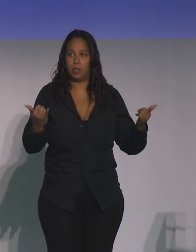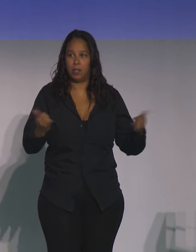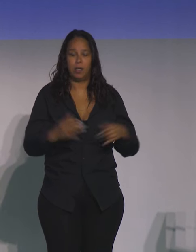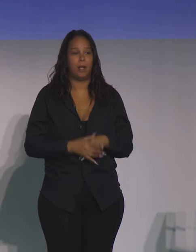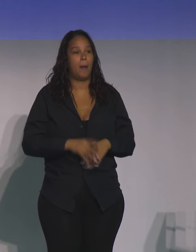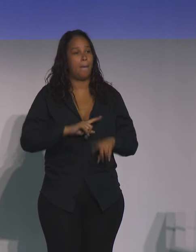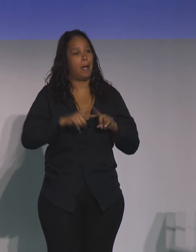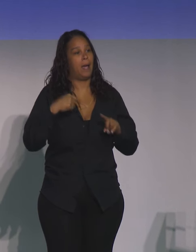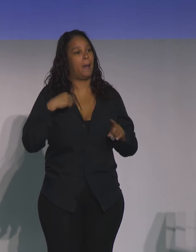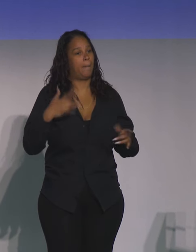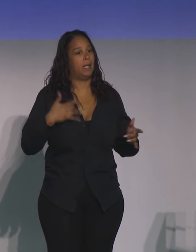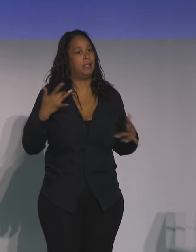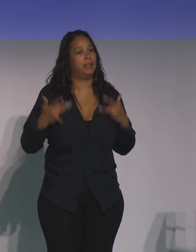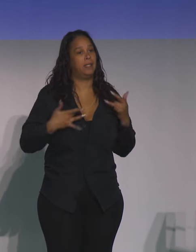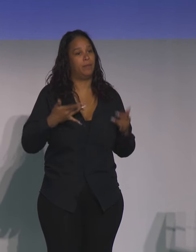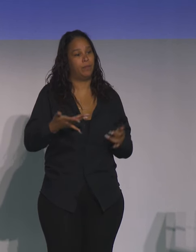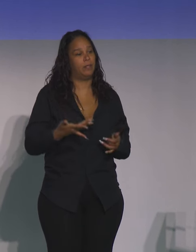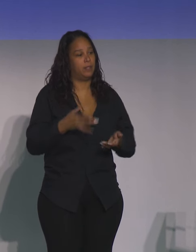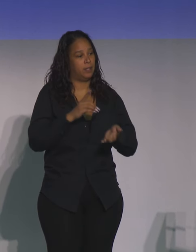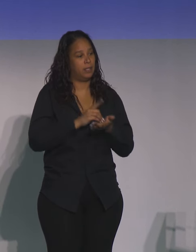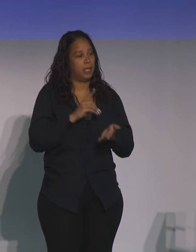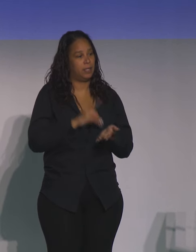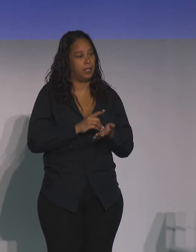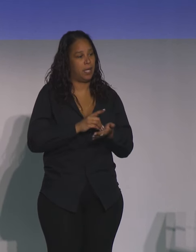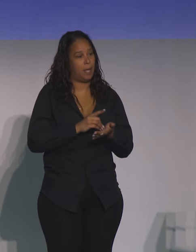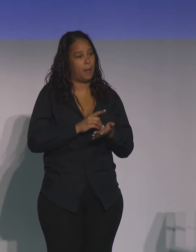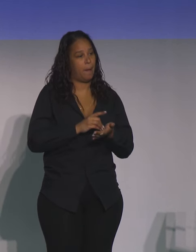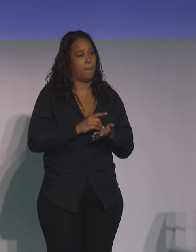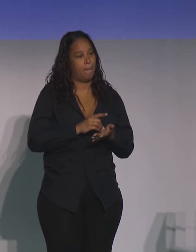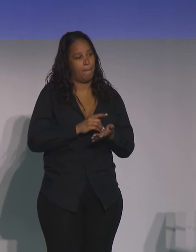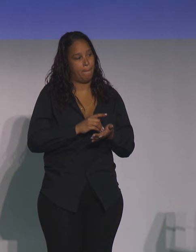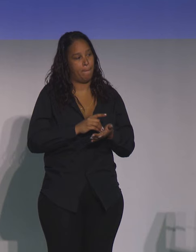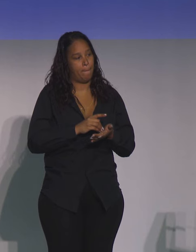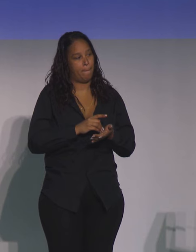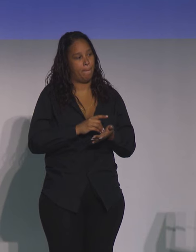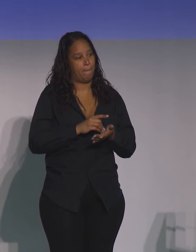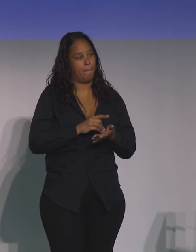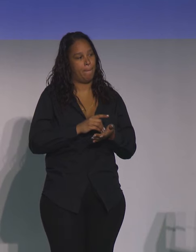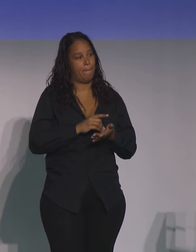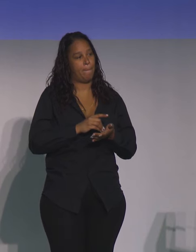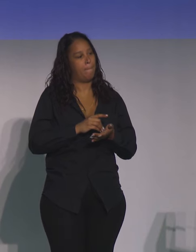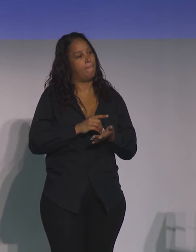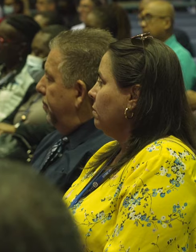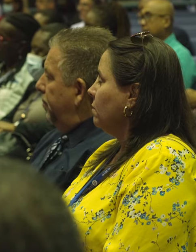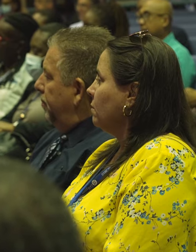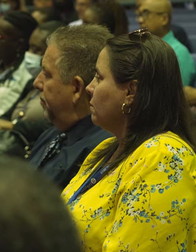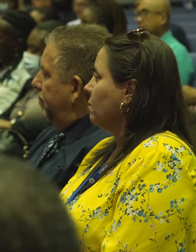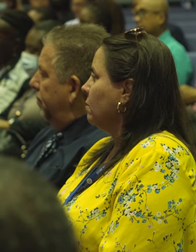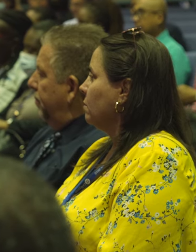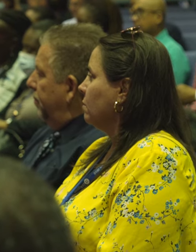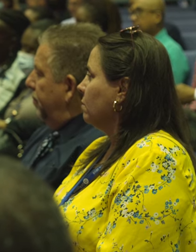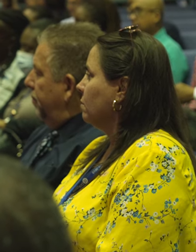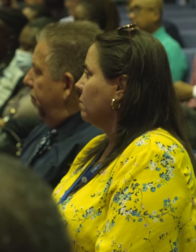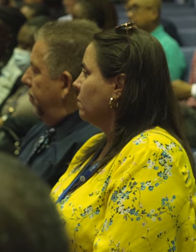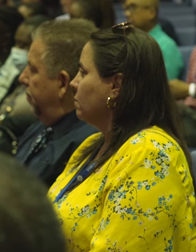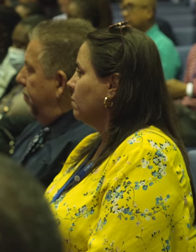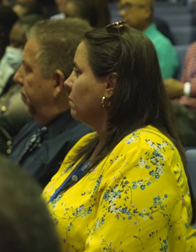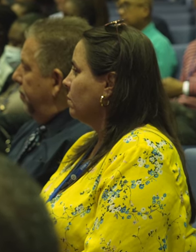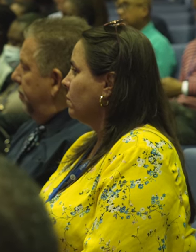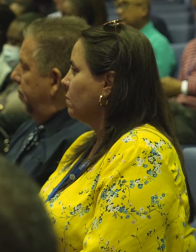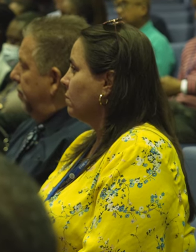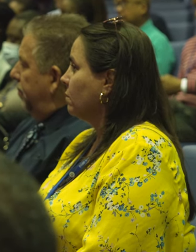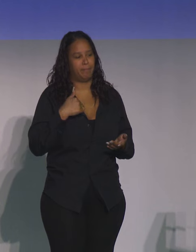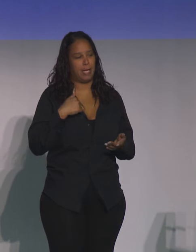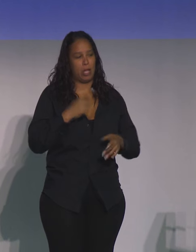I'm excited to introduce you to Dr. Adage, who has been a longtime friend, a hero of